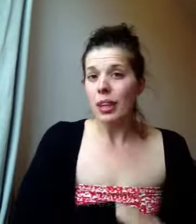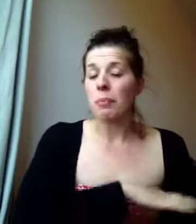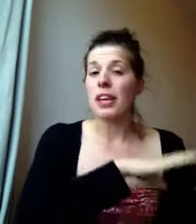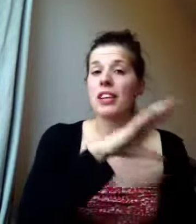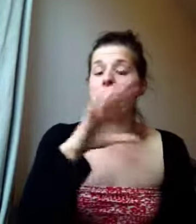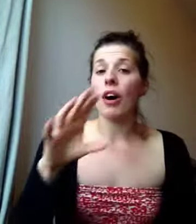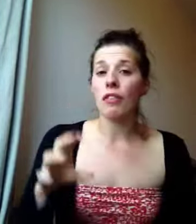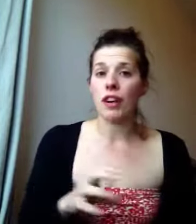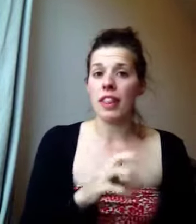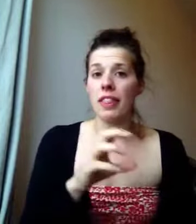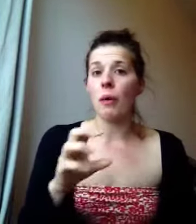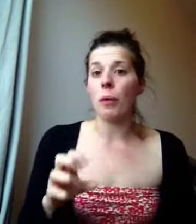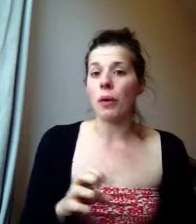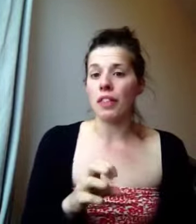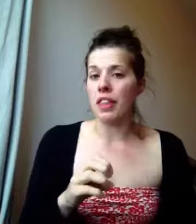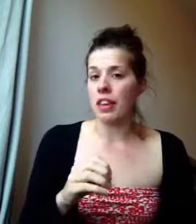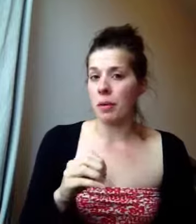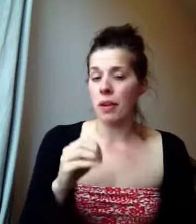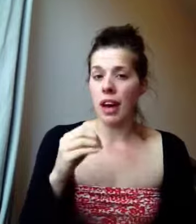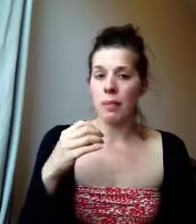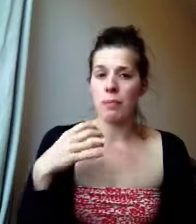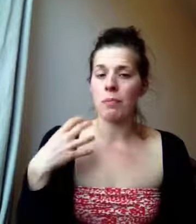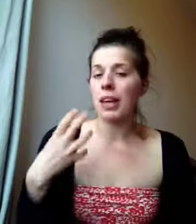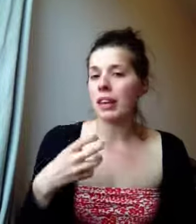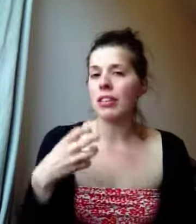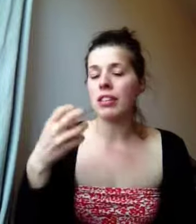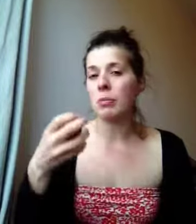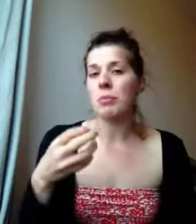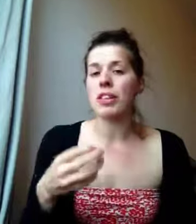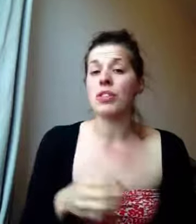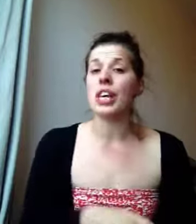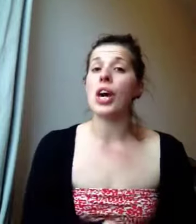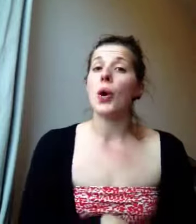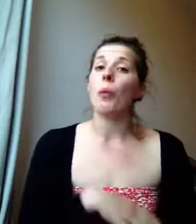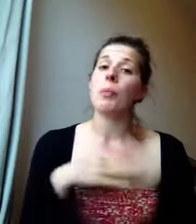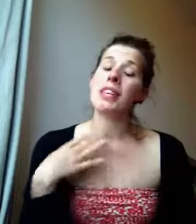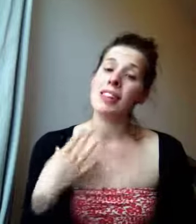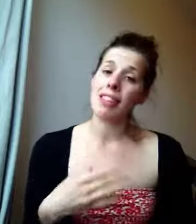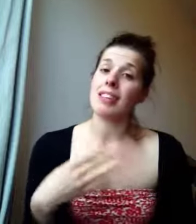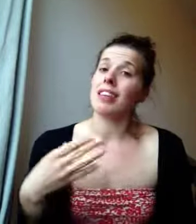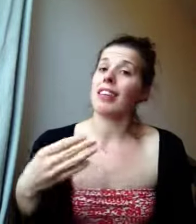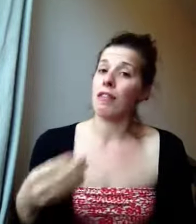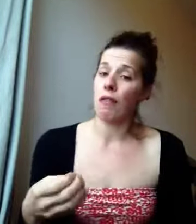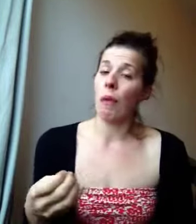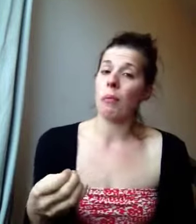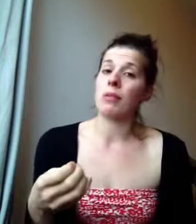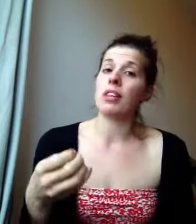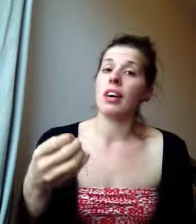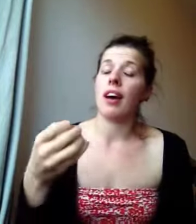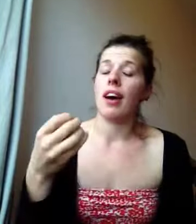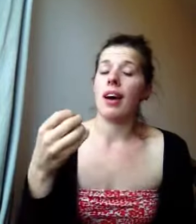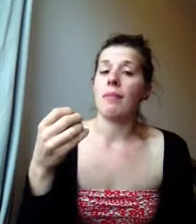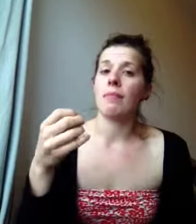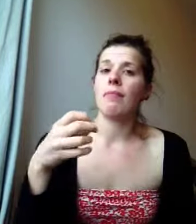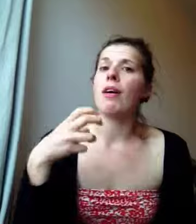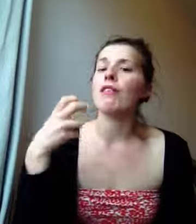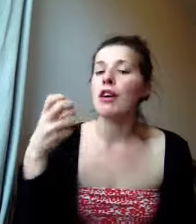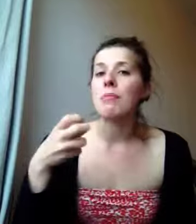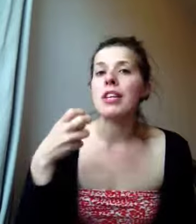Because often all the pills and supplements that you see will be synthetically formed vitamins